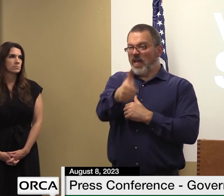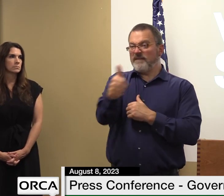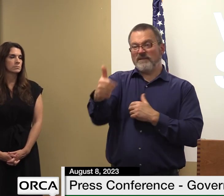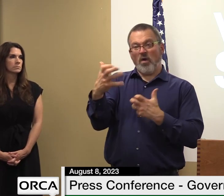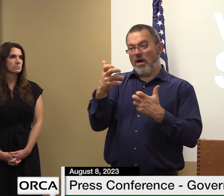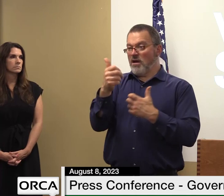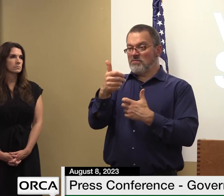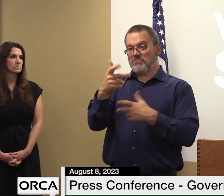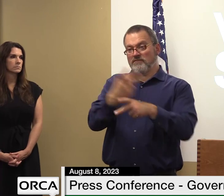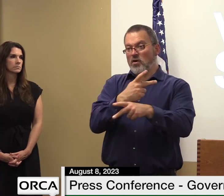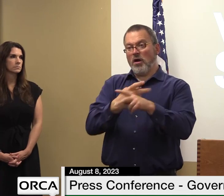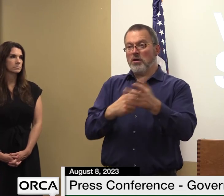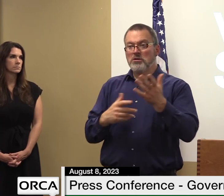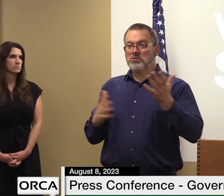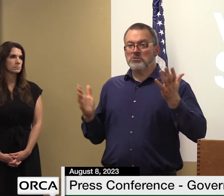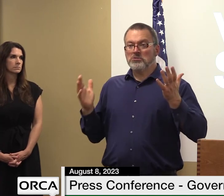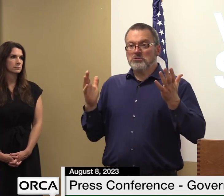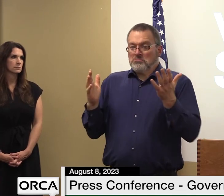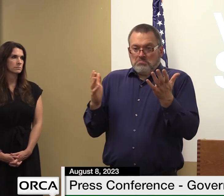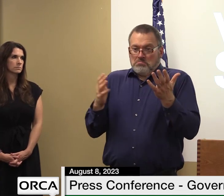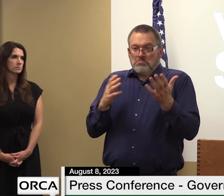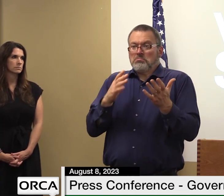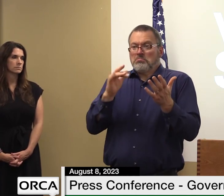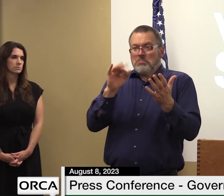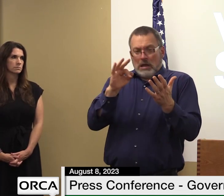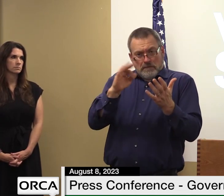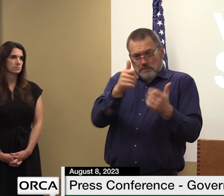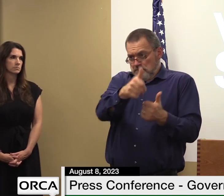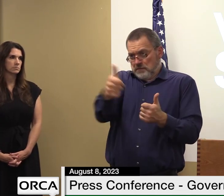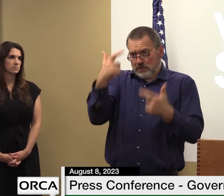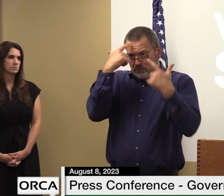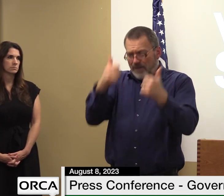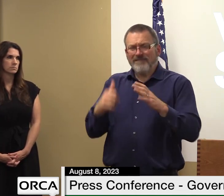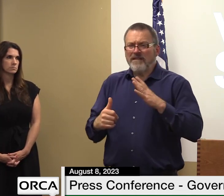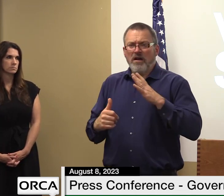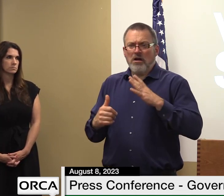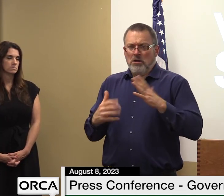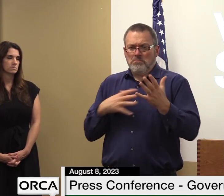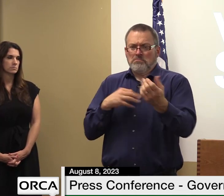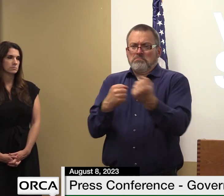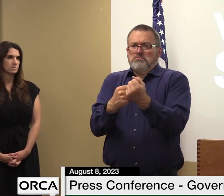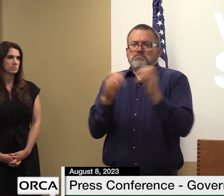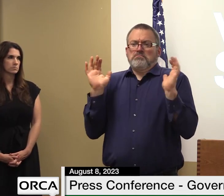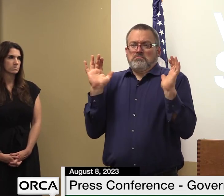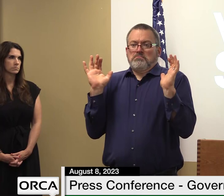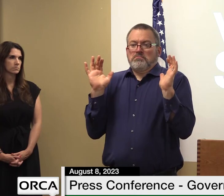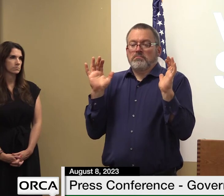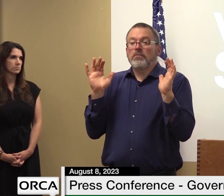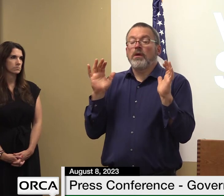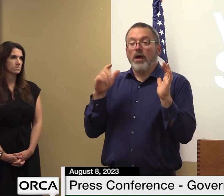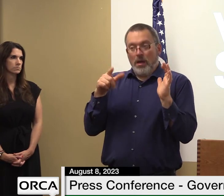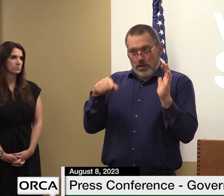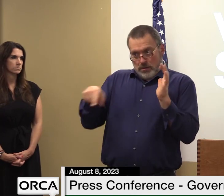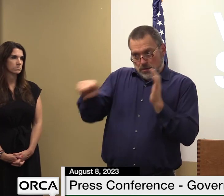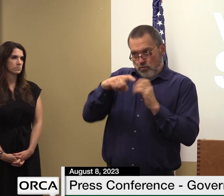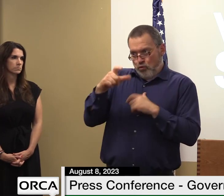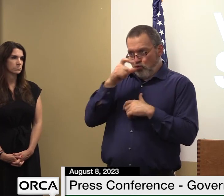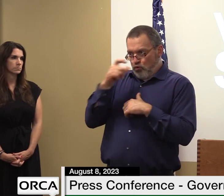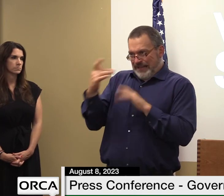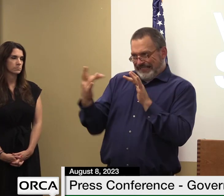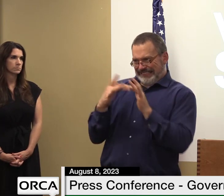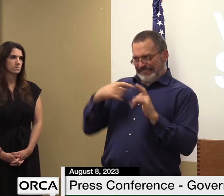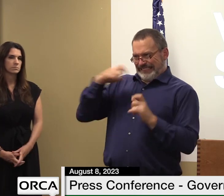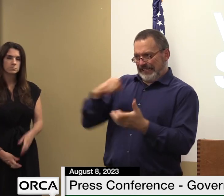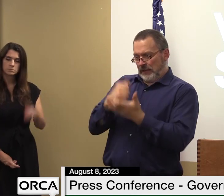housing solutions on their own and so at the end of the day what you end up with is as much smaller set of individuals who will need your assistance